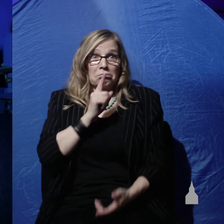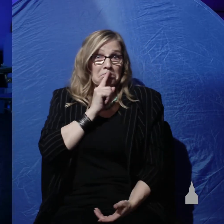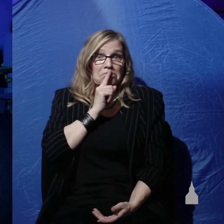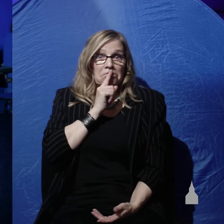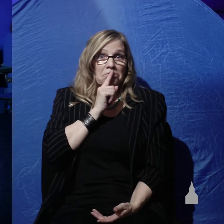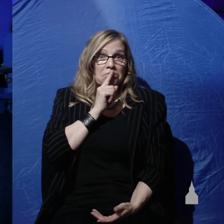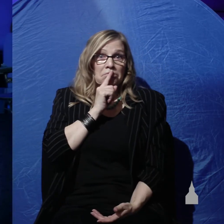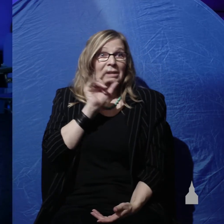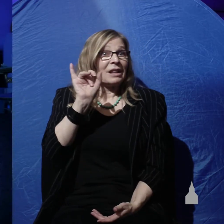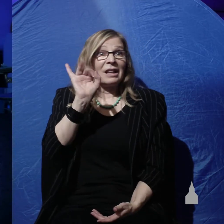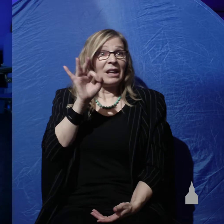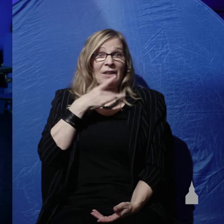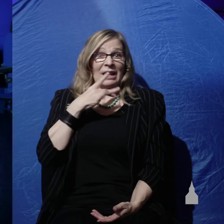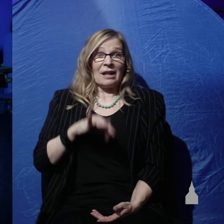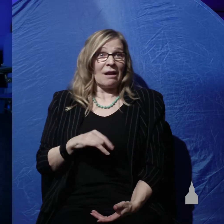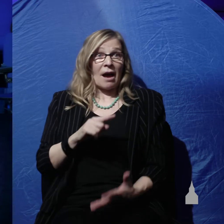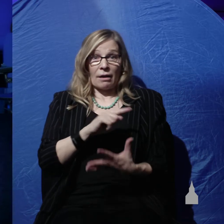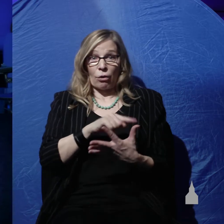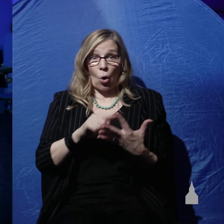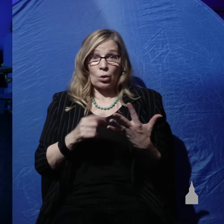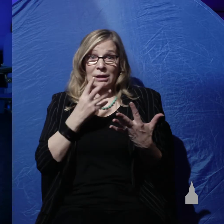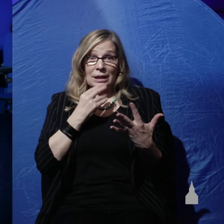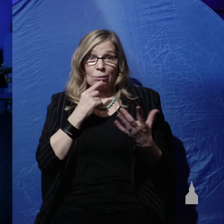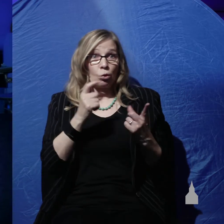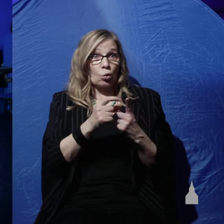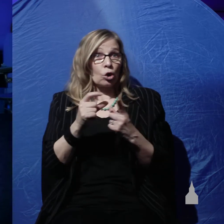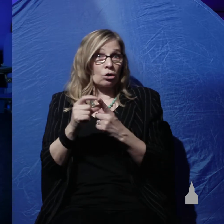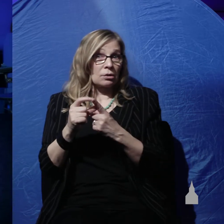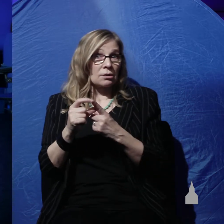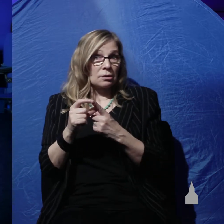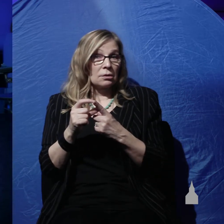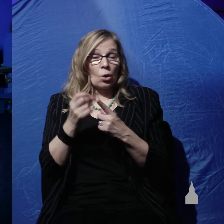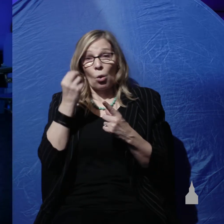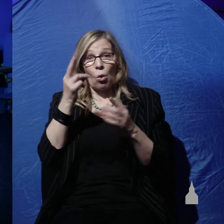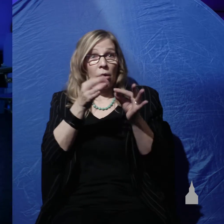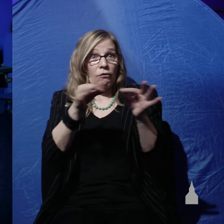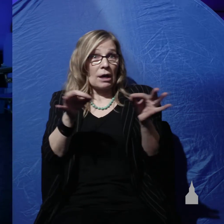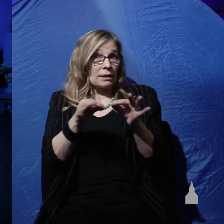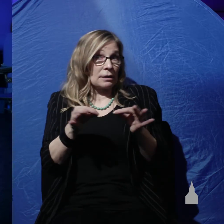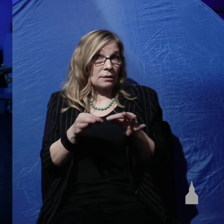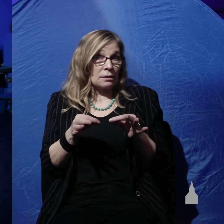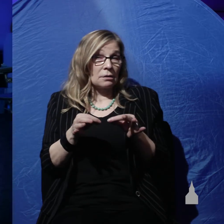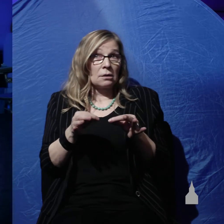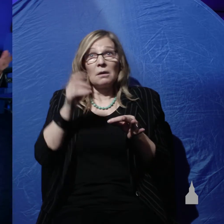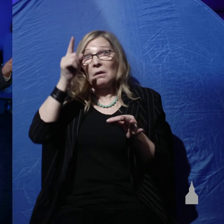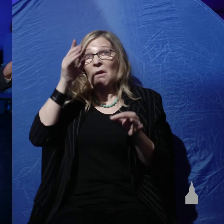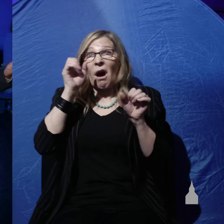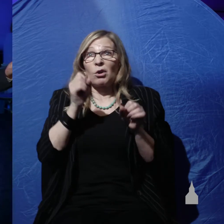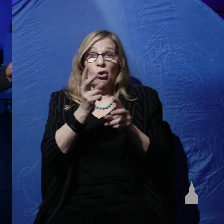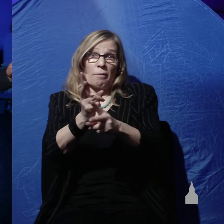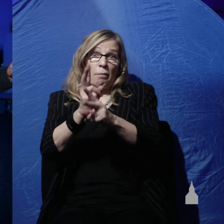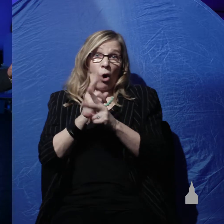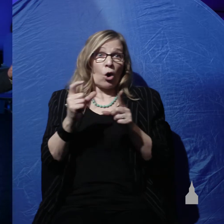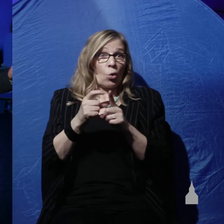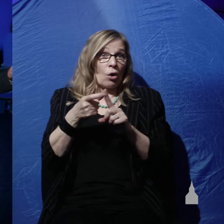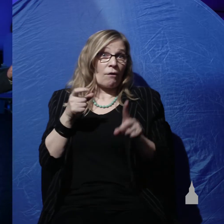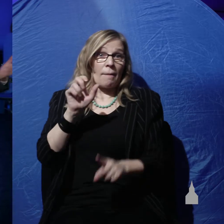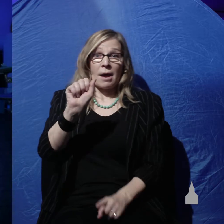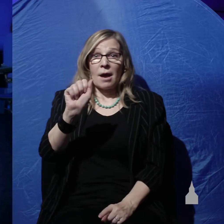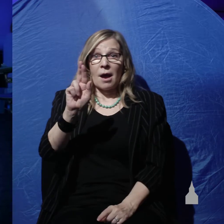And if he didn't like those words, those Hebrew words and Hebrew phrases, he could have borrowed a word from Aramaic like he did